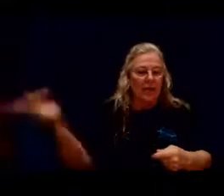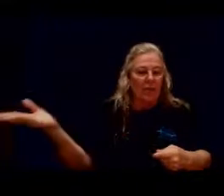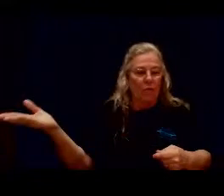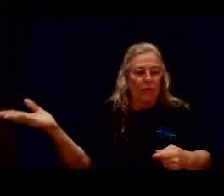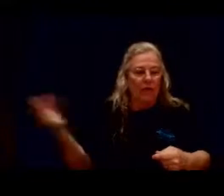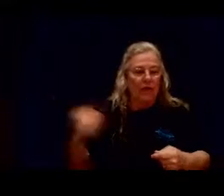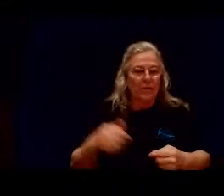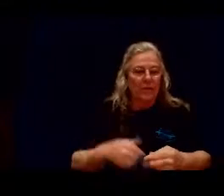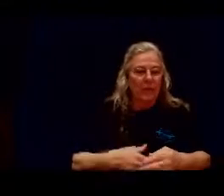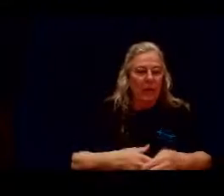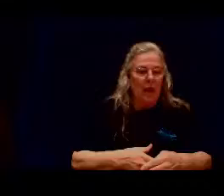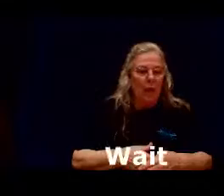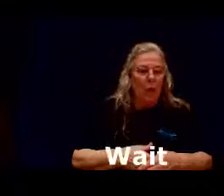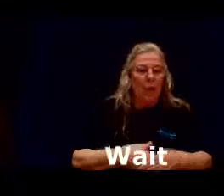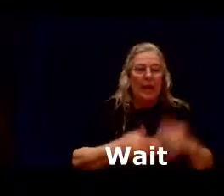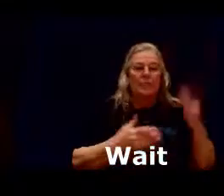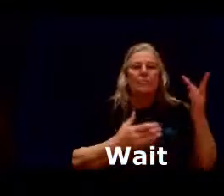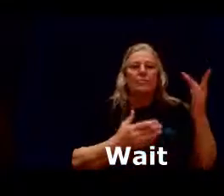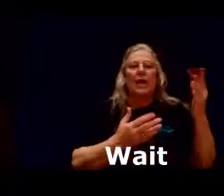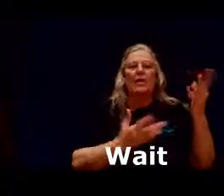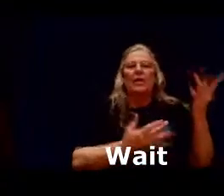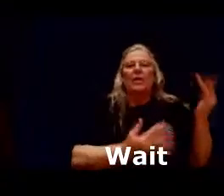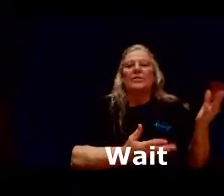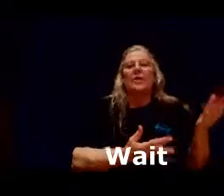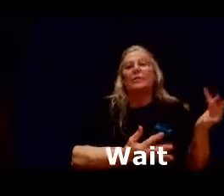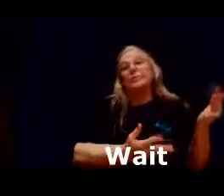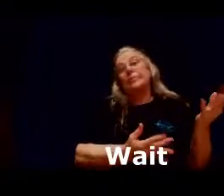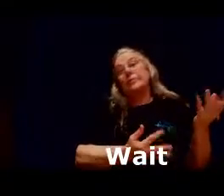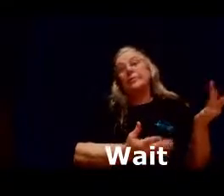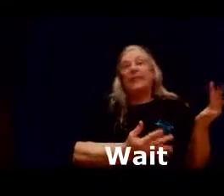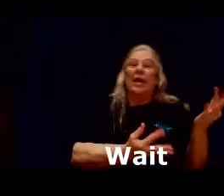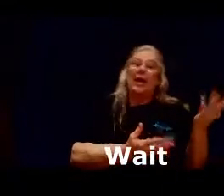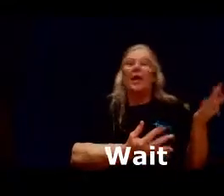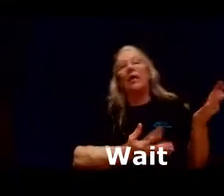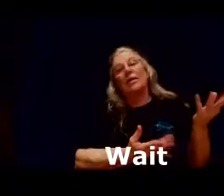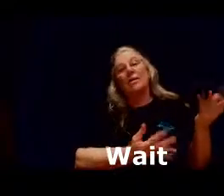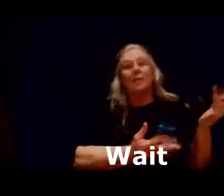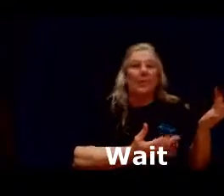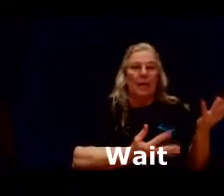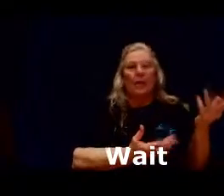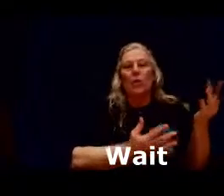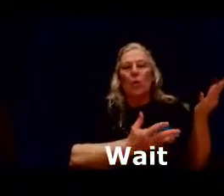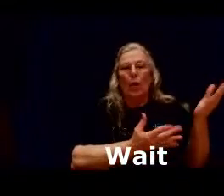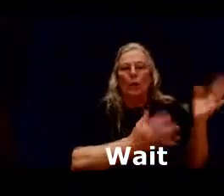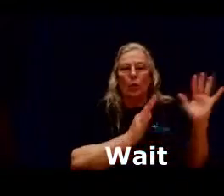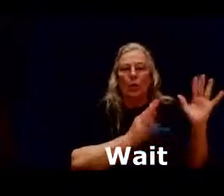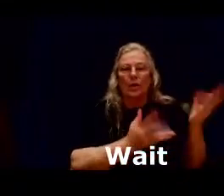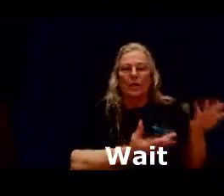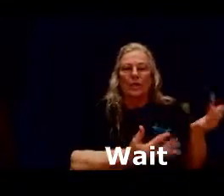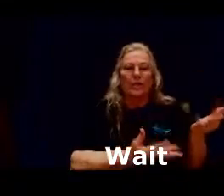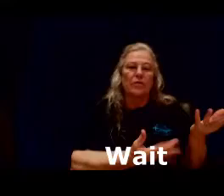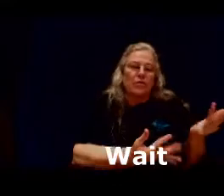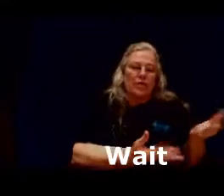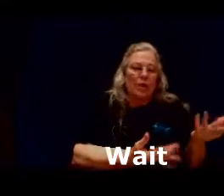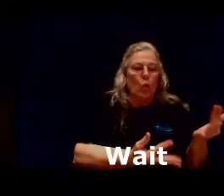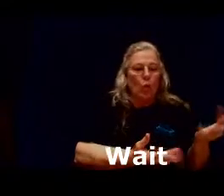over there wait and it's like okay hum hum hum wait wiggling your fingers just like you're